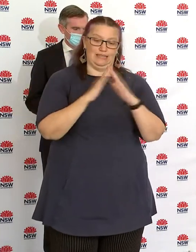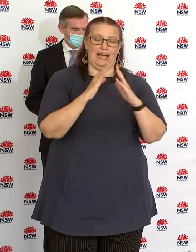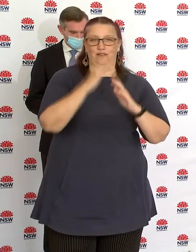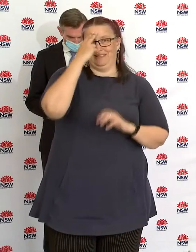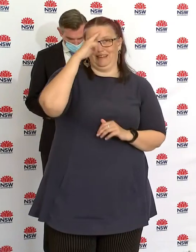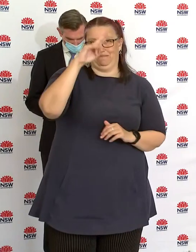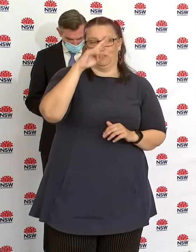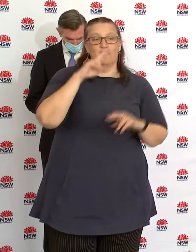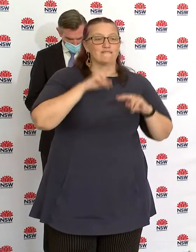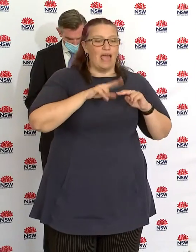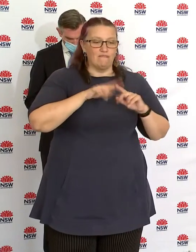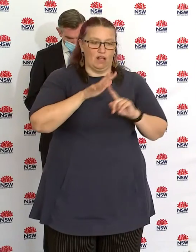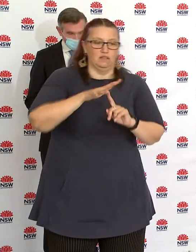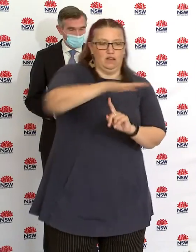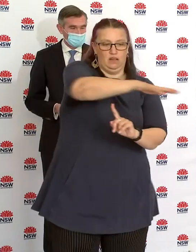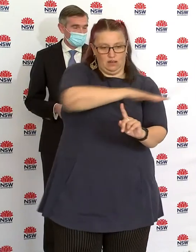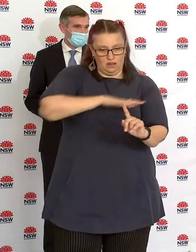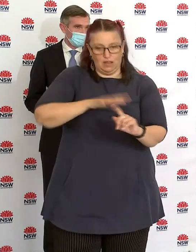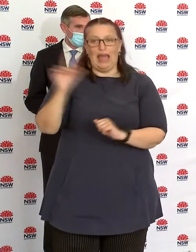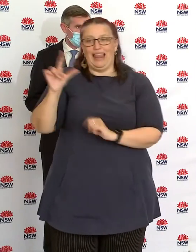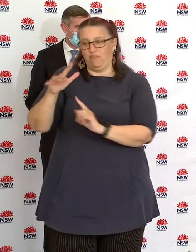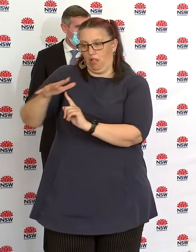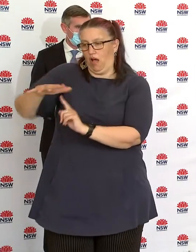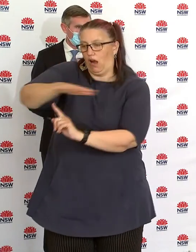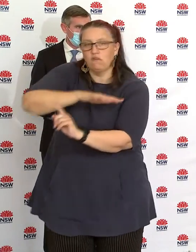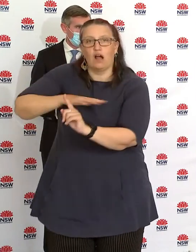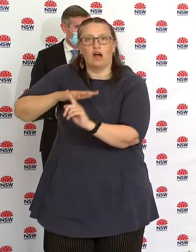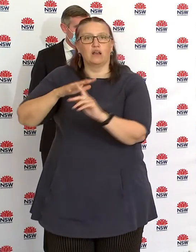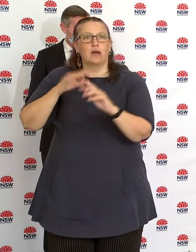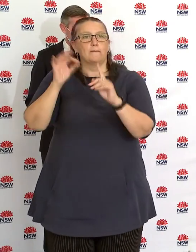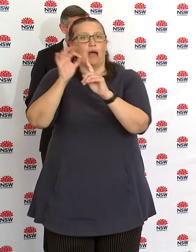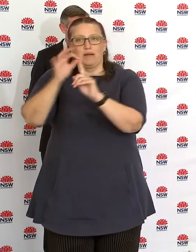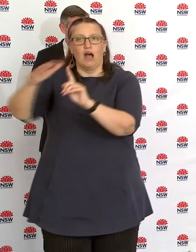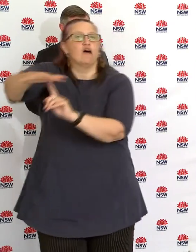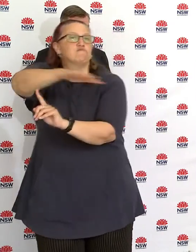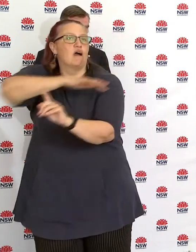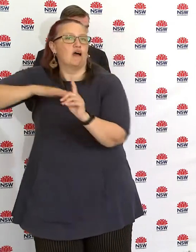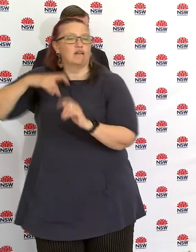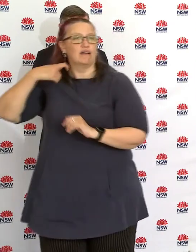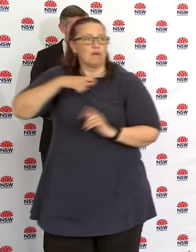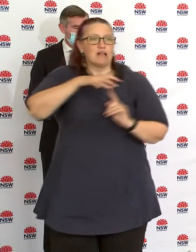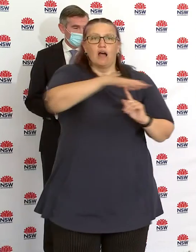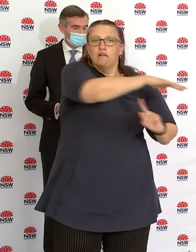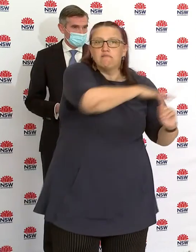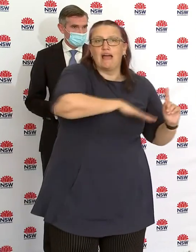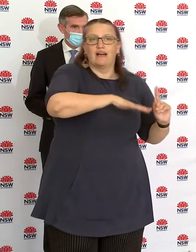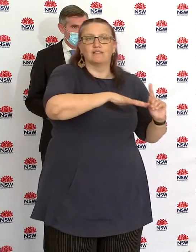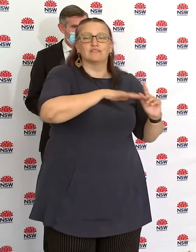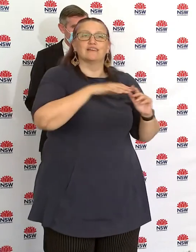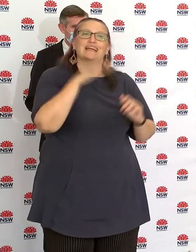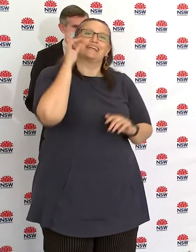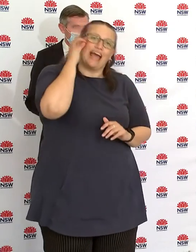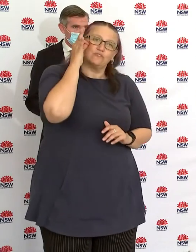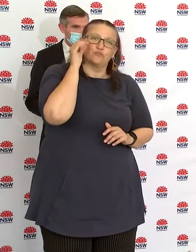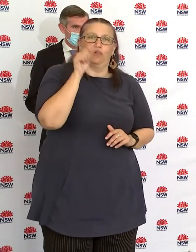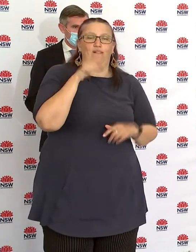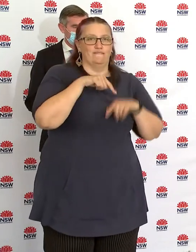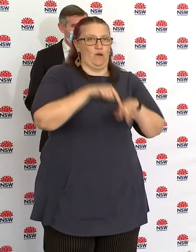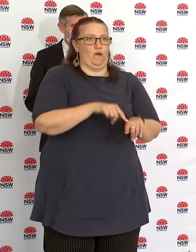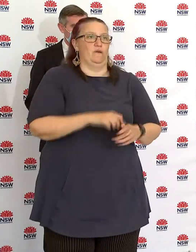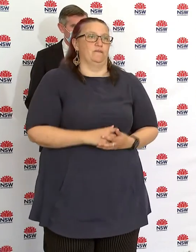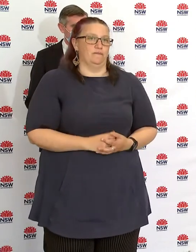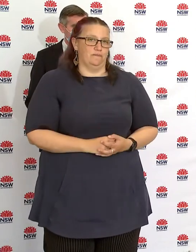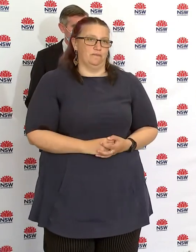make sure you know whether you're subject to those extra strict rules, that extra harsh rules were put in place